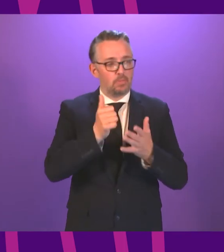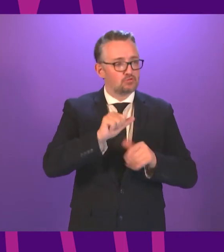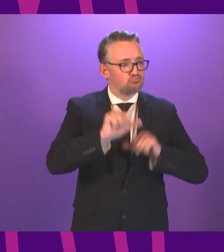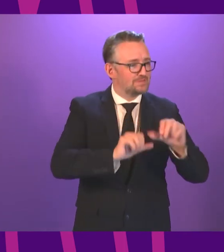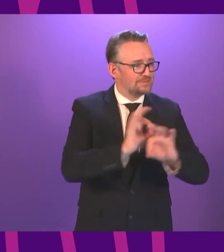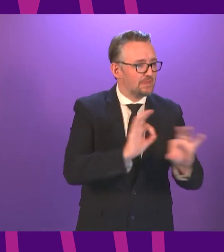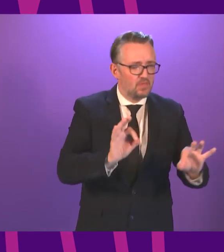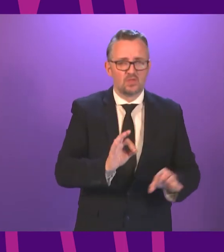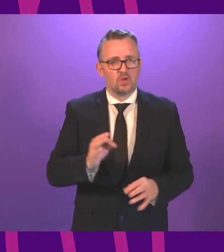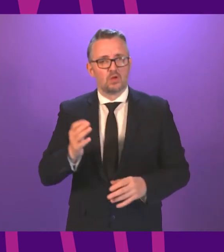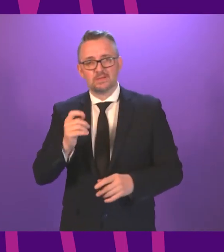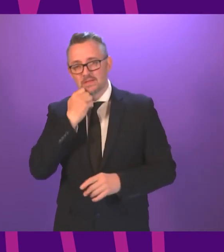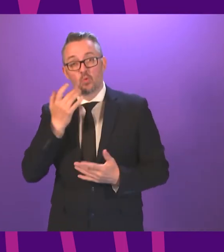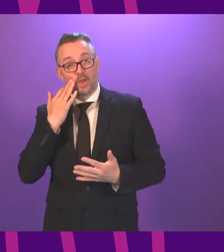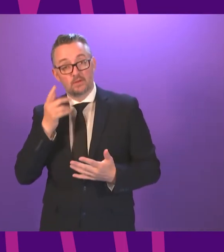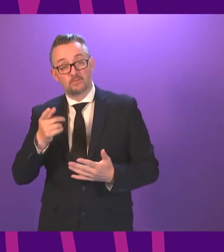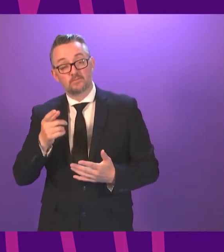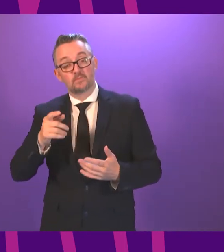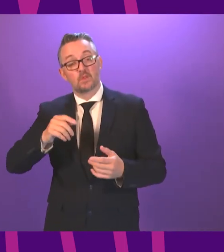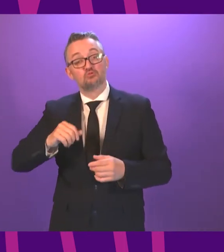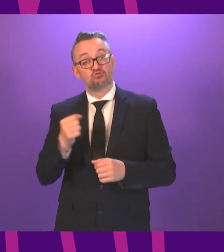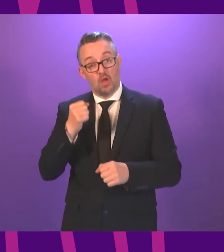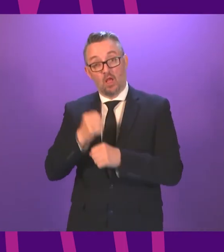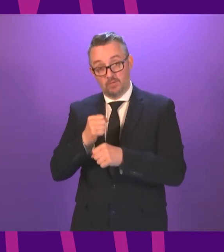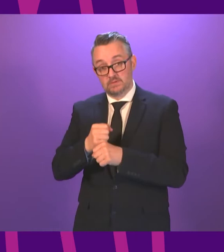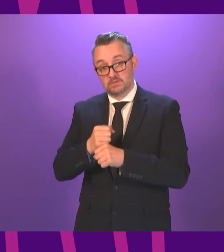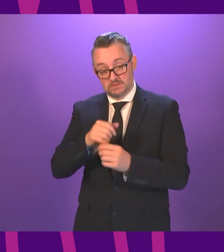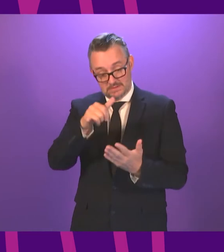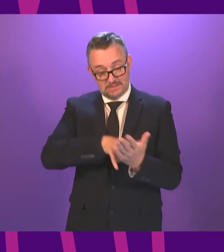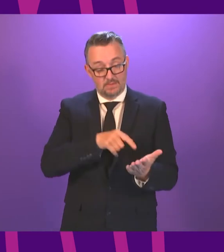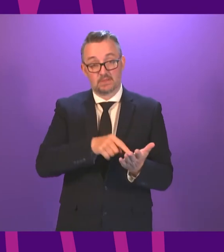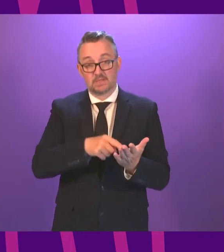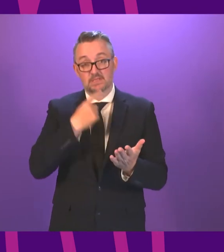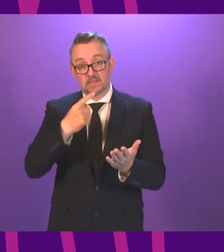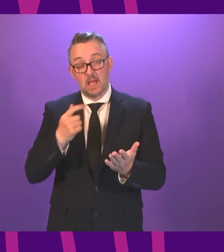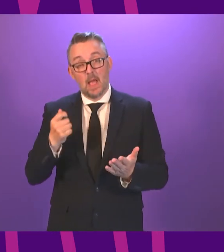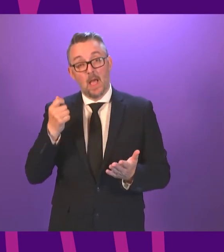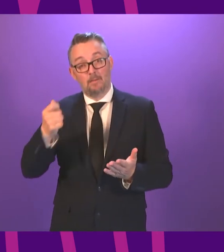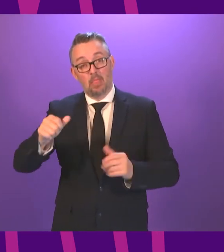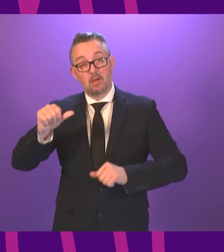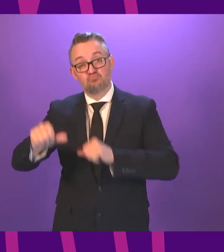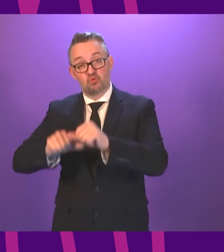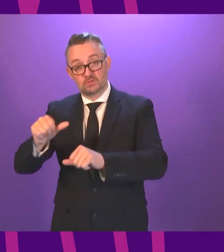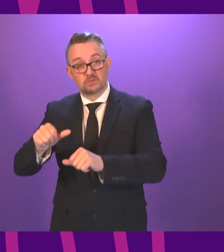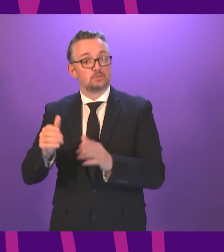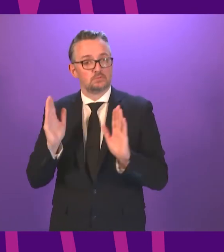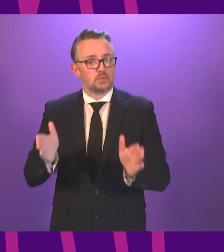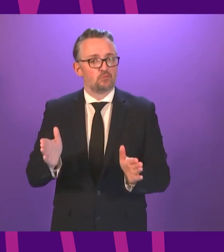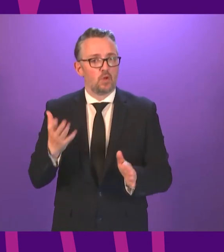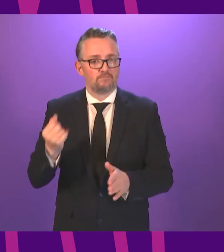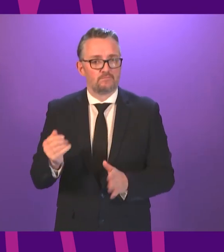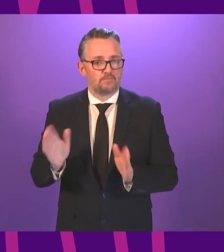I don't think that the Scottish Government is in any doubt from this statement now that a public appeals process is a necessity.